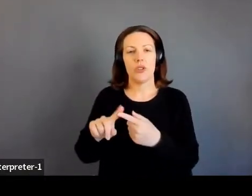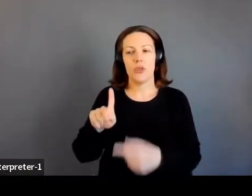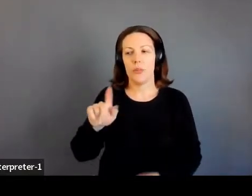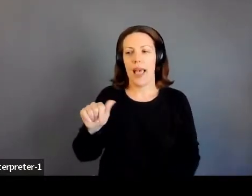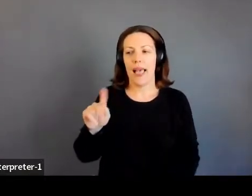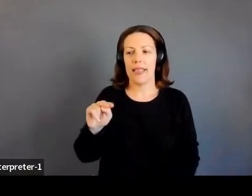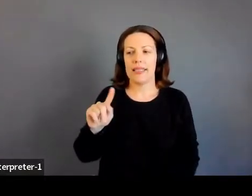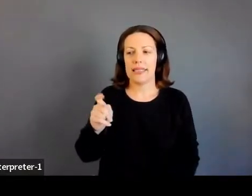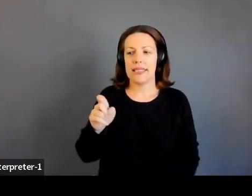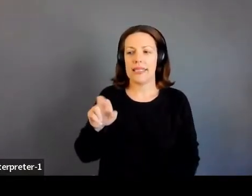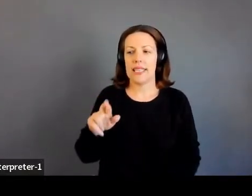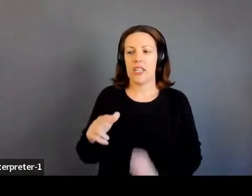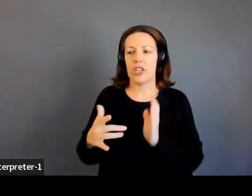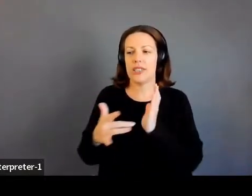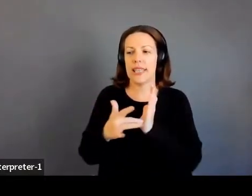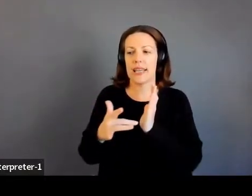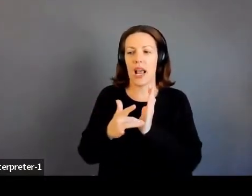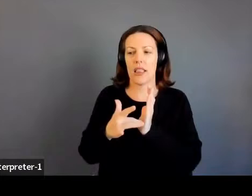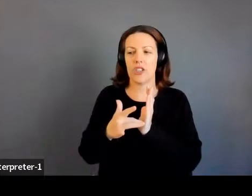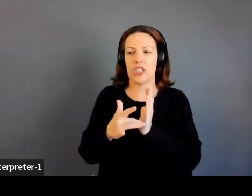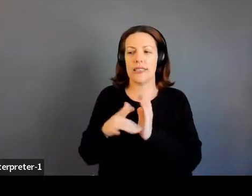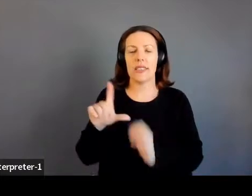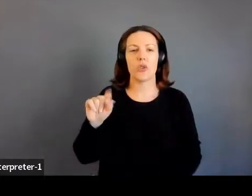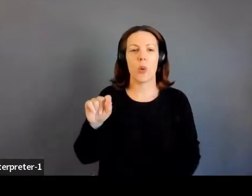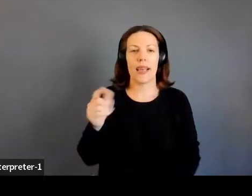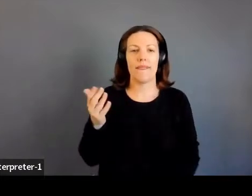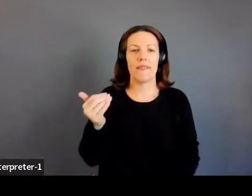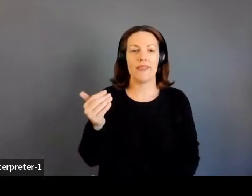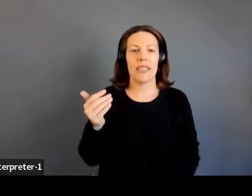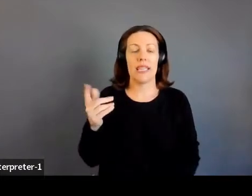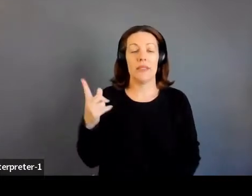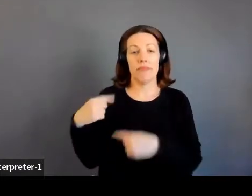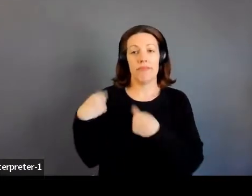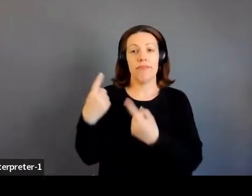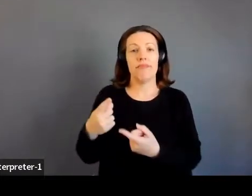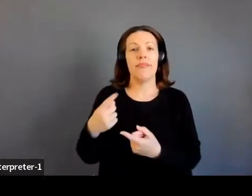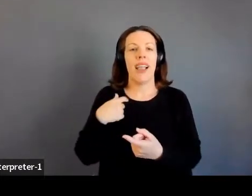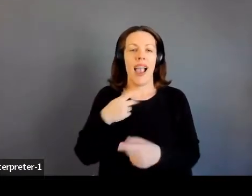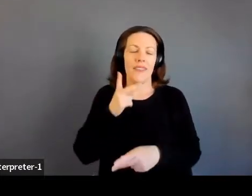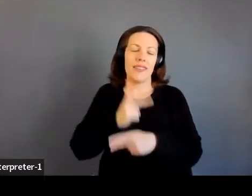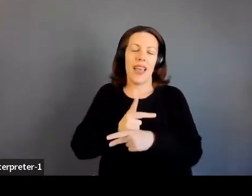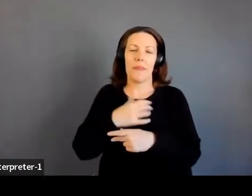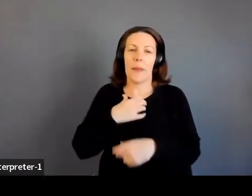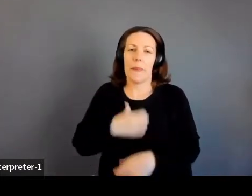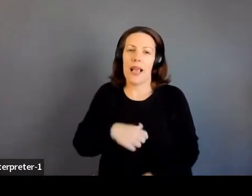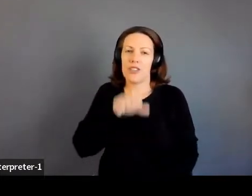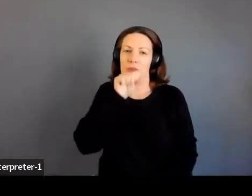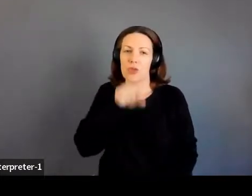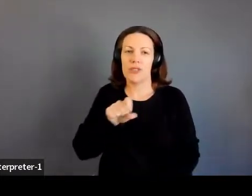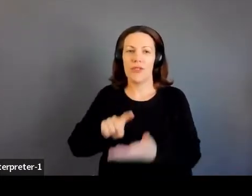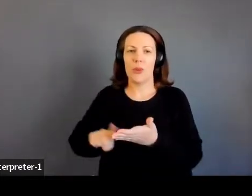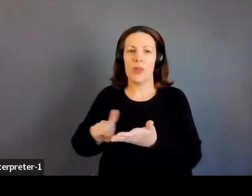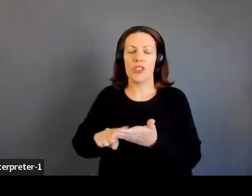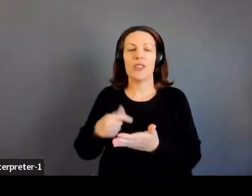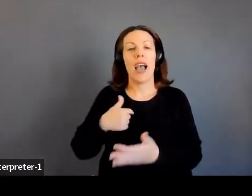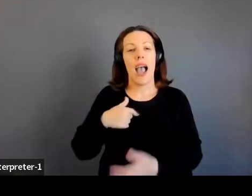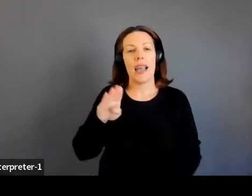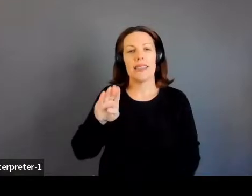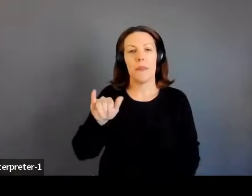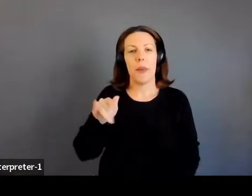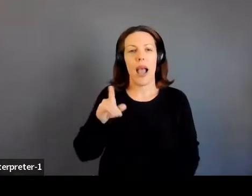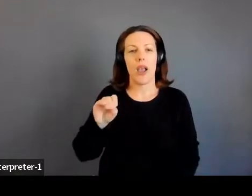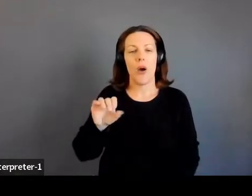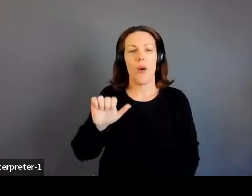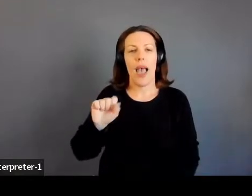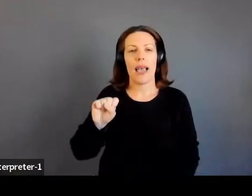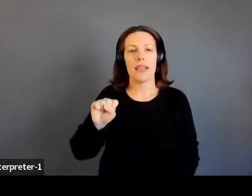2015. And then throughout all of that, I have kept my passion for research. So I did bioastronautics research with